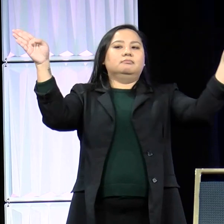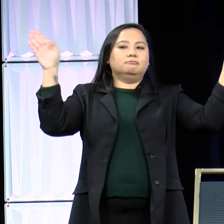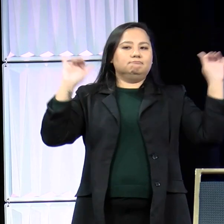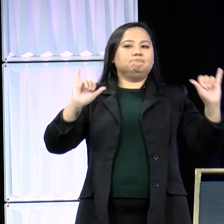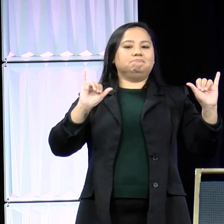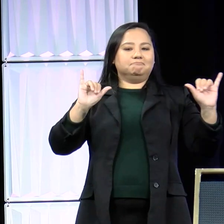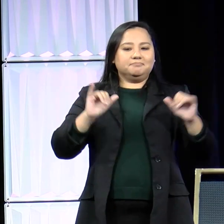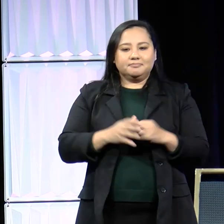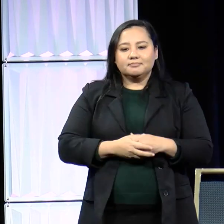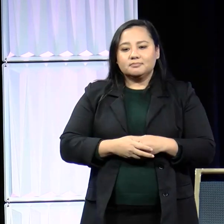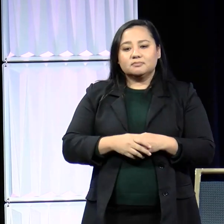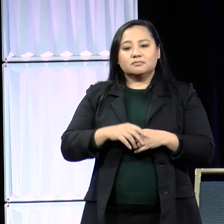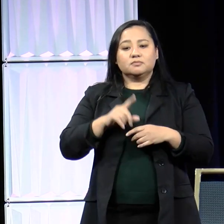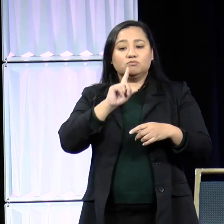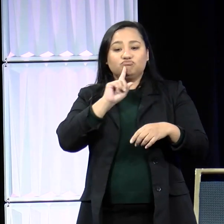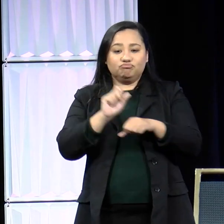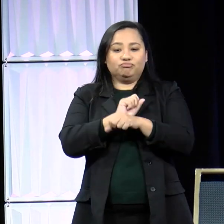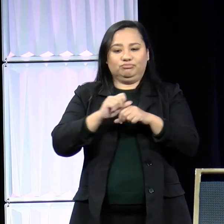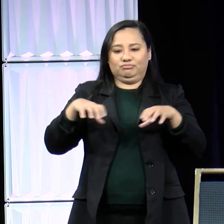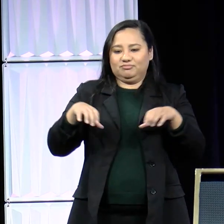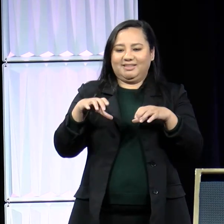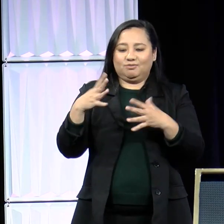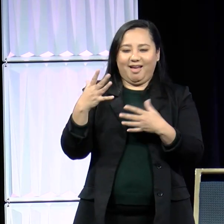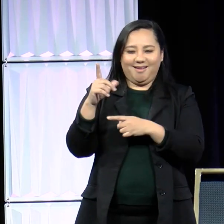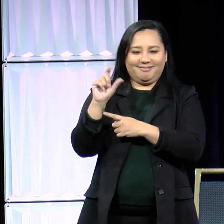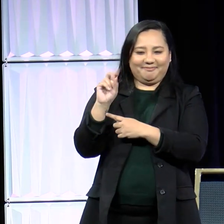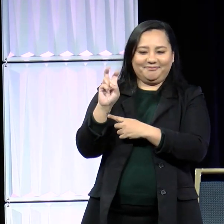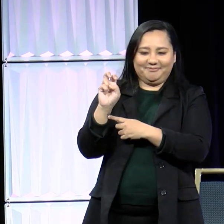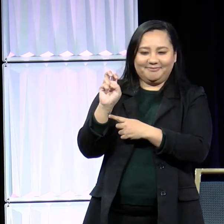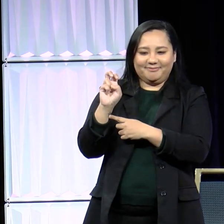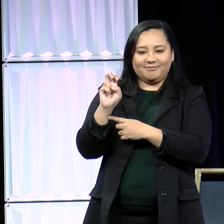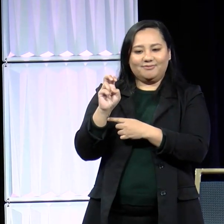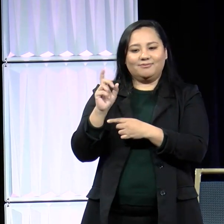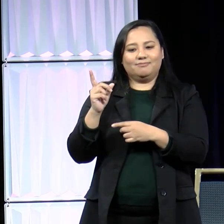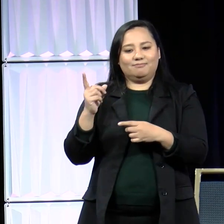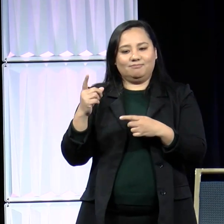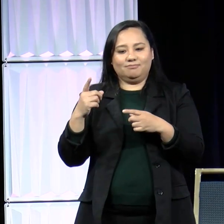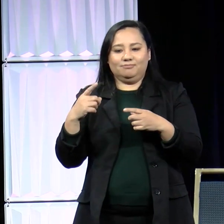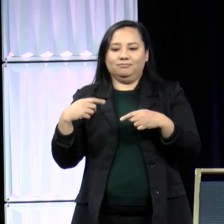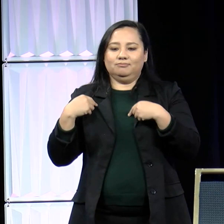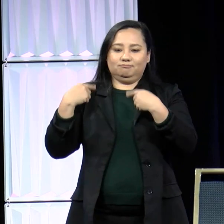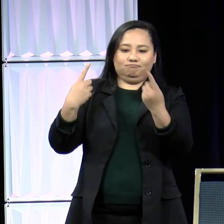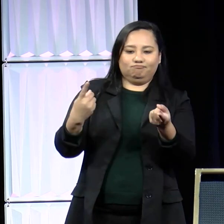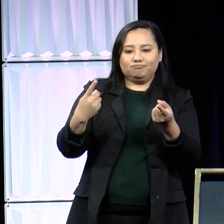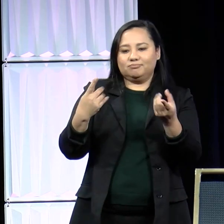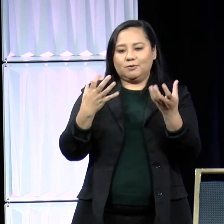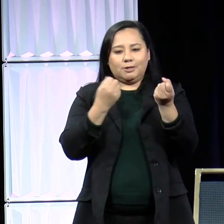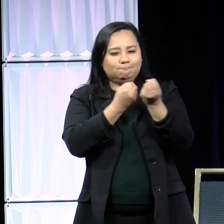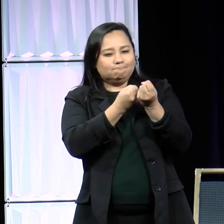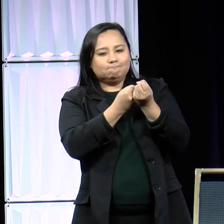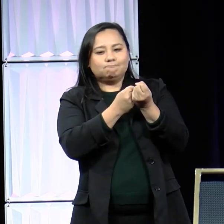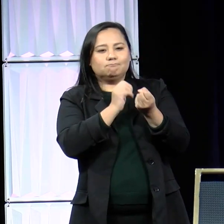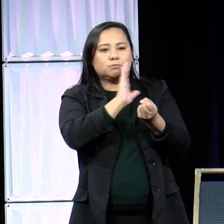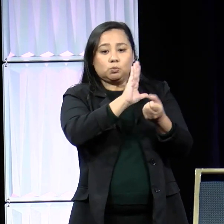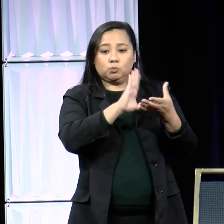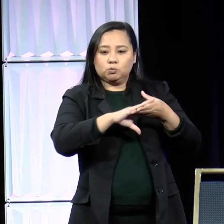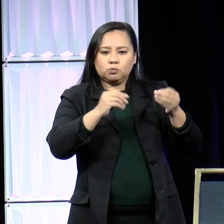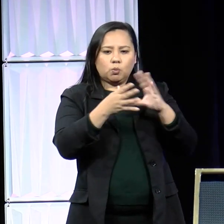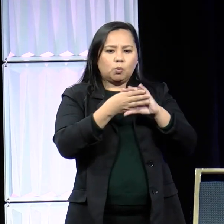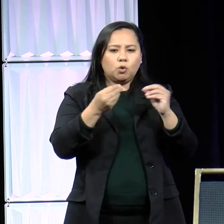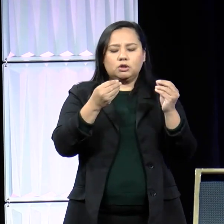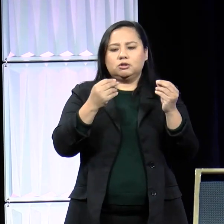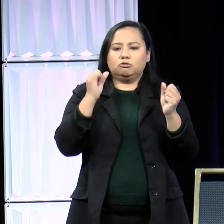She plans on spending the next five years solidifying herself as a multimedia storyteller who brings authentic advocacy